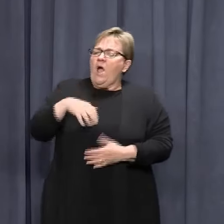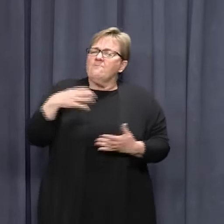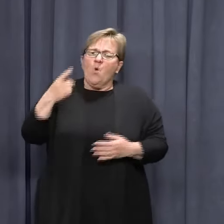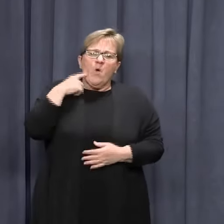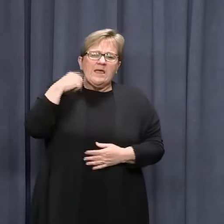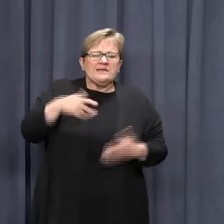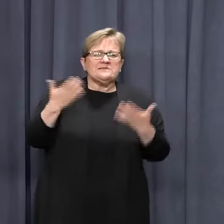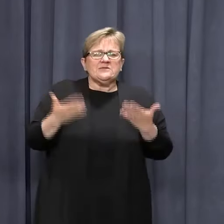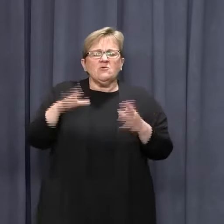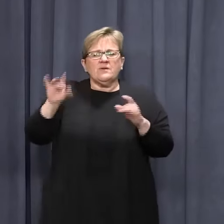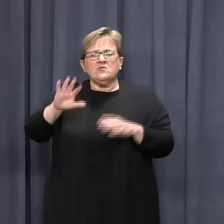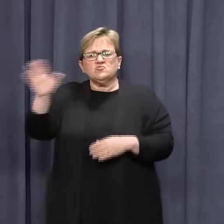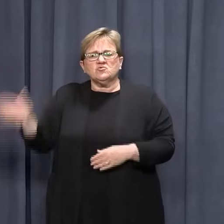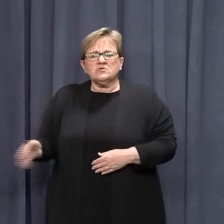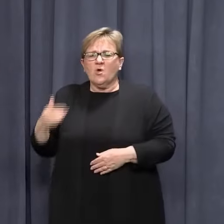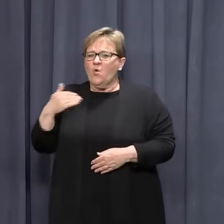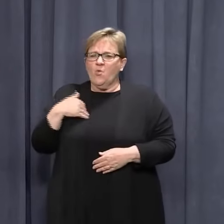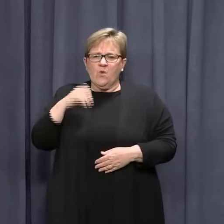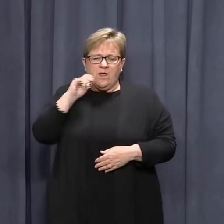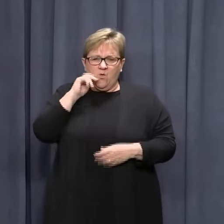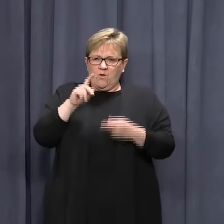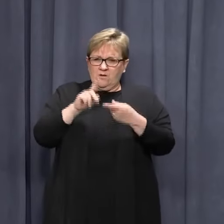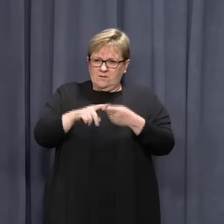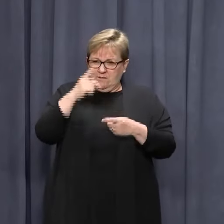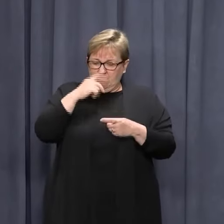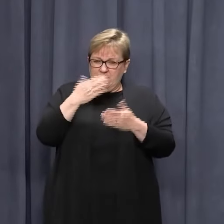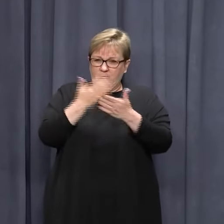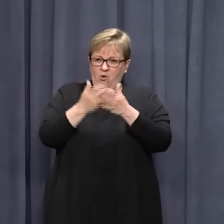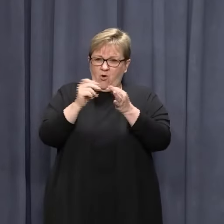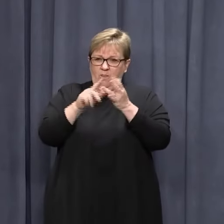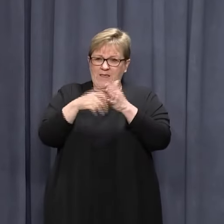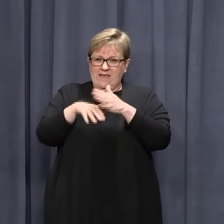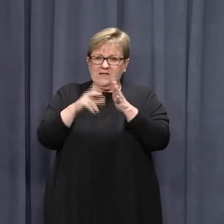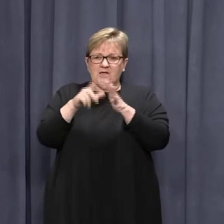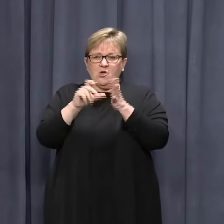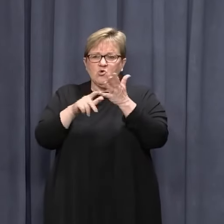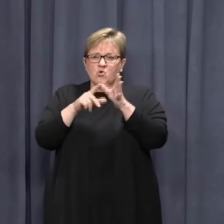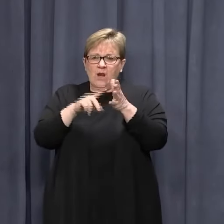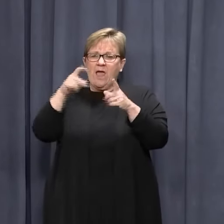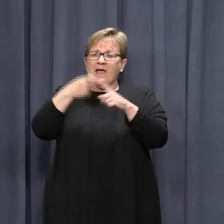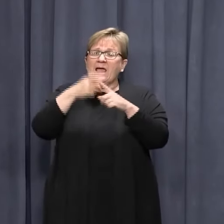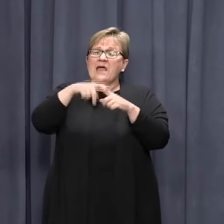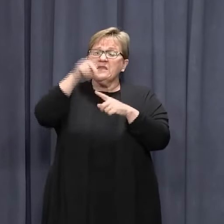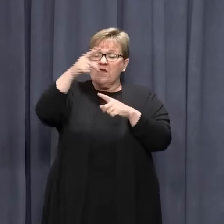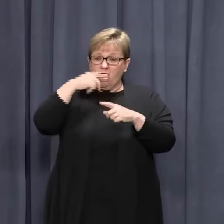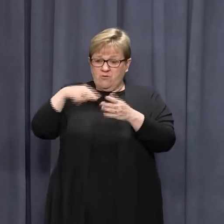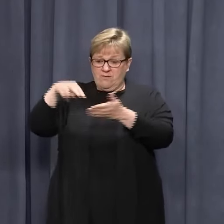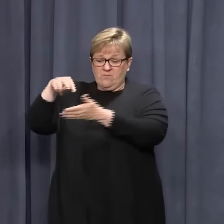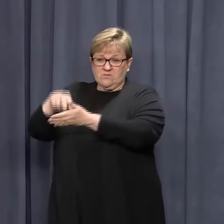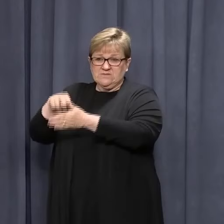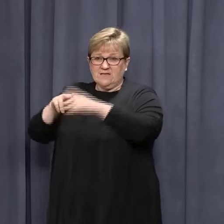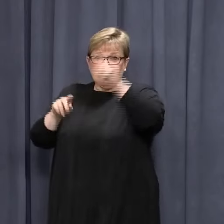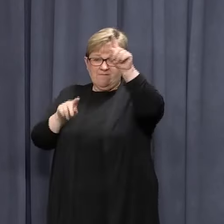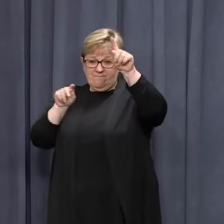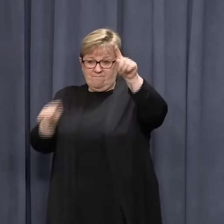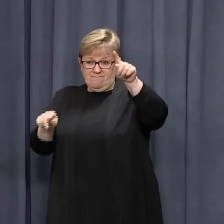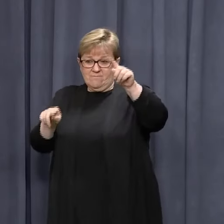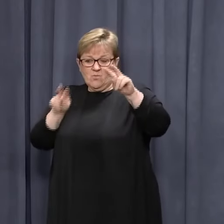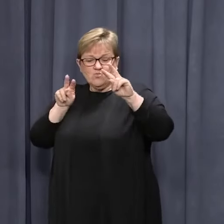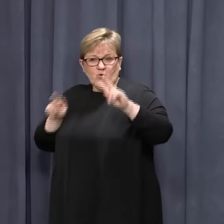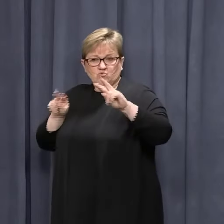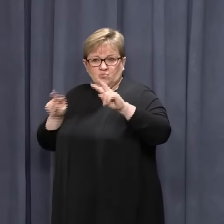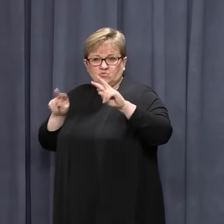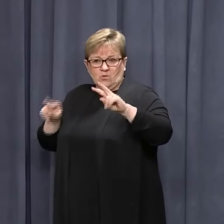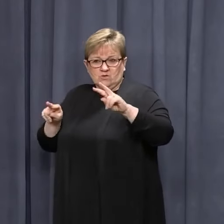easily than any other state is we will retain people on the border in Yucla and Kununurra. We will retain staff at the